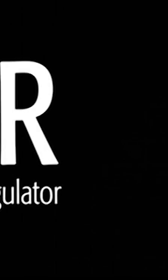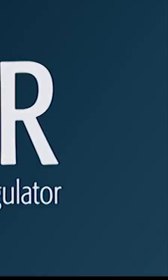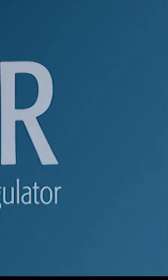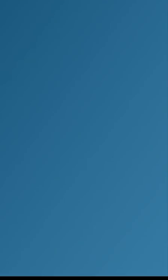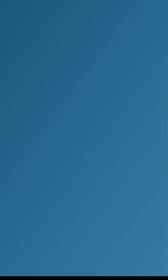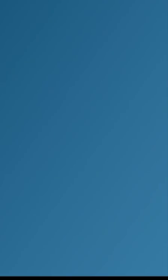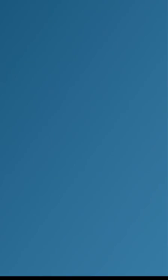channel